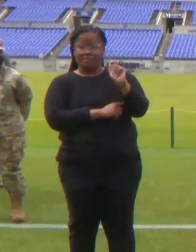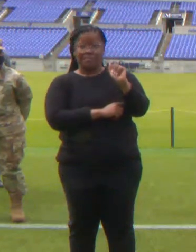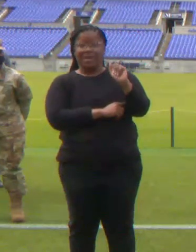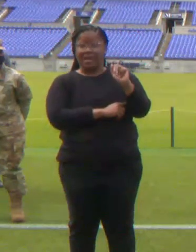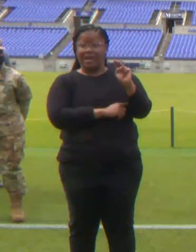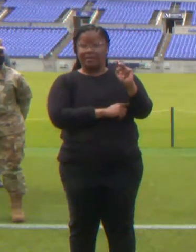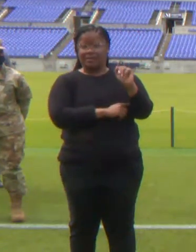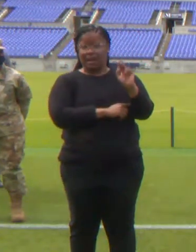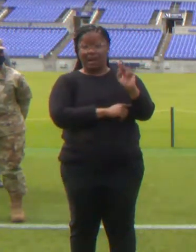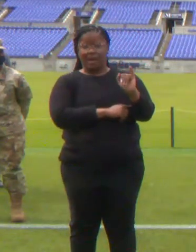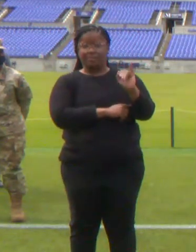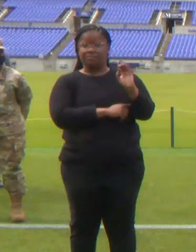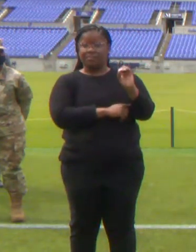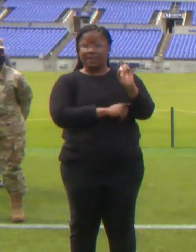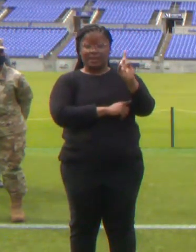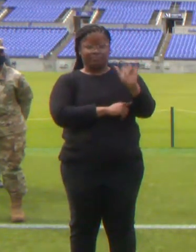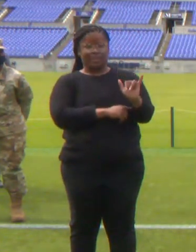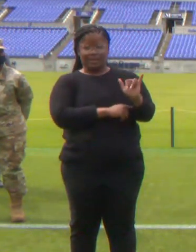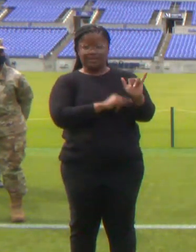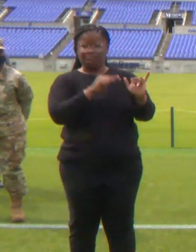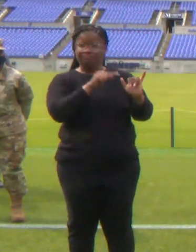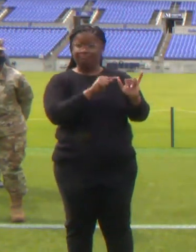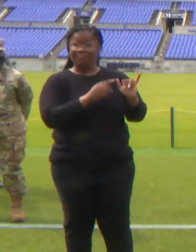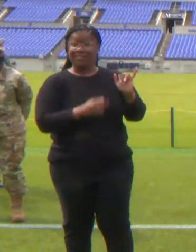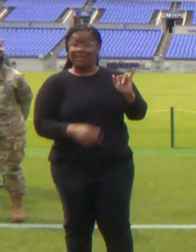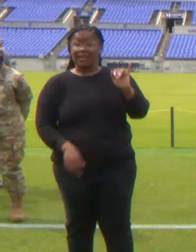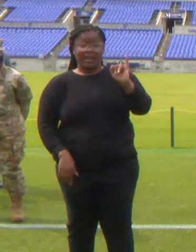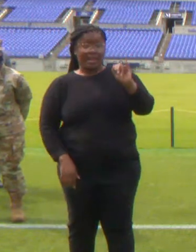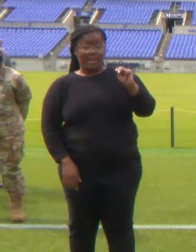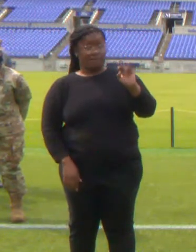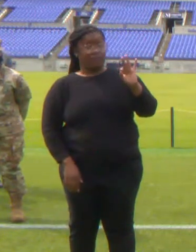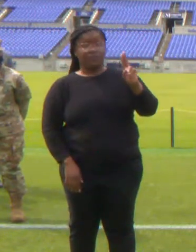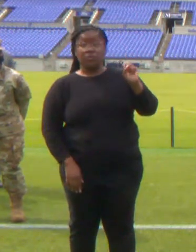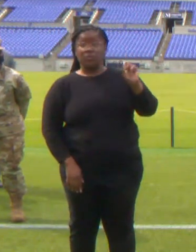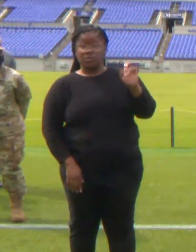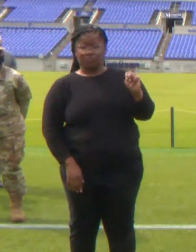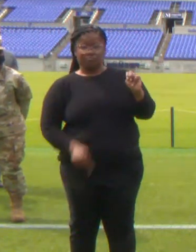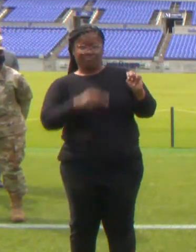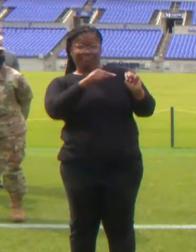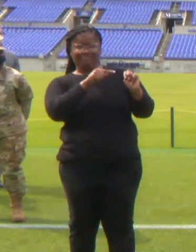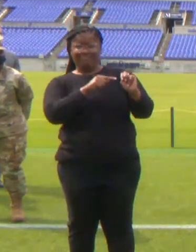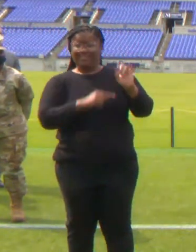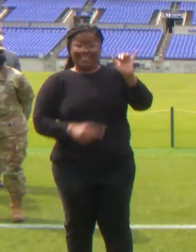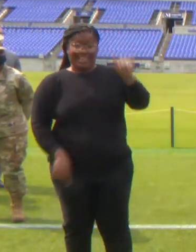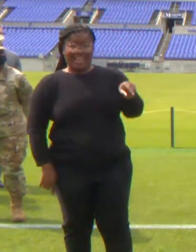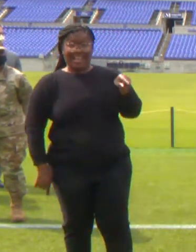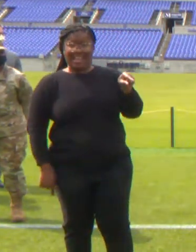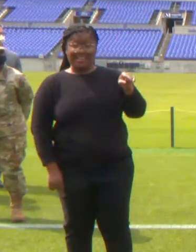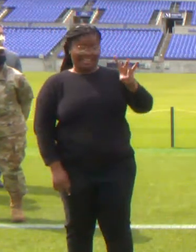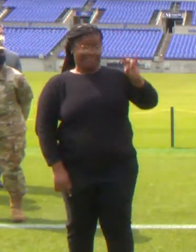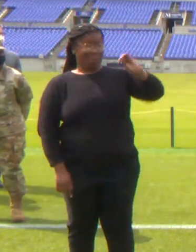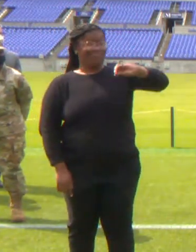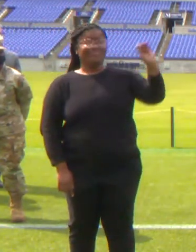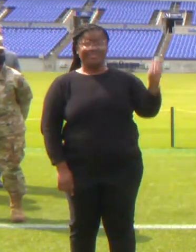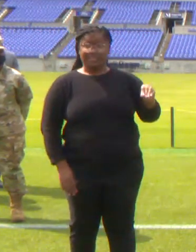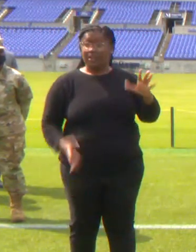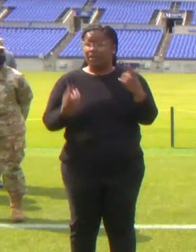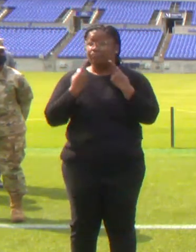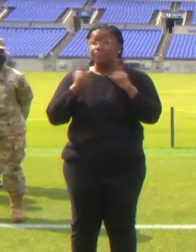treatment which has shown to lessen COVID symptoms and is 70% effective in preventing